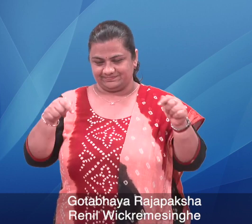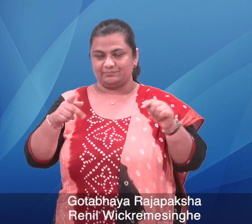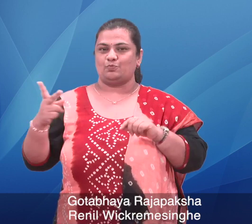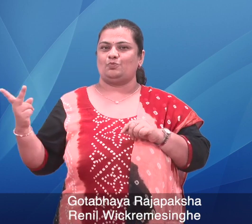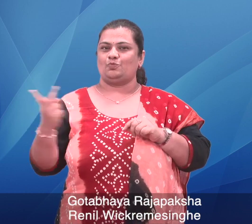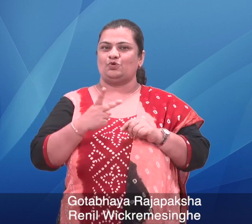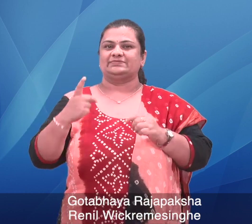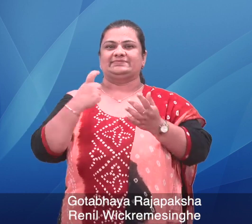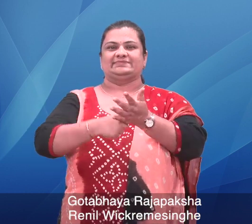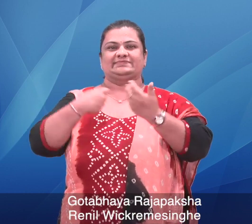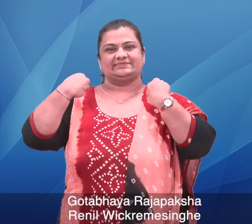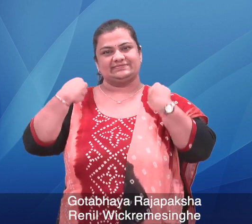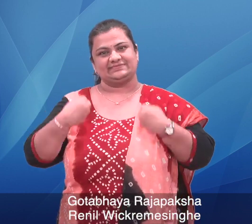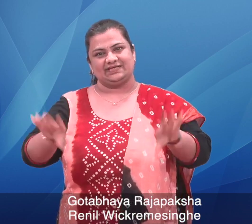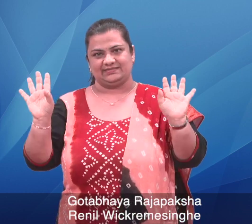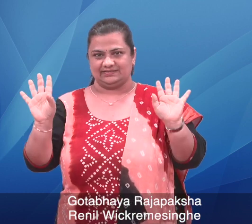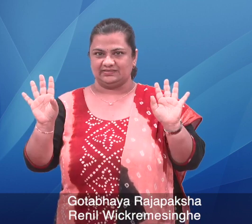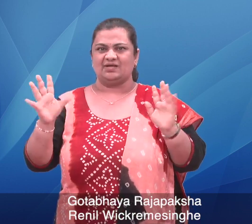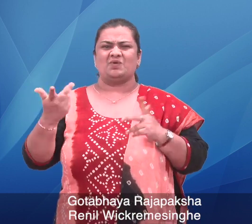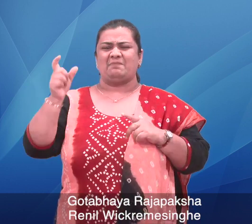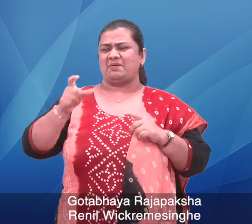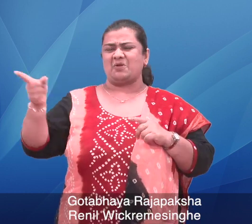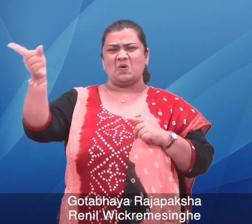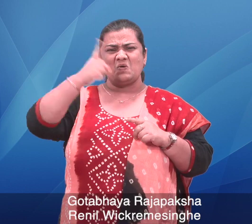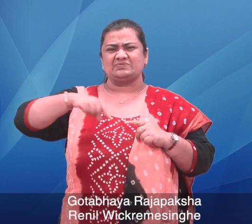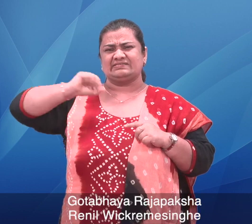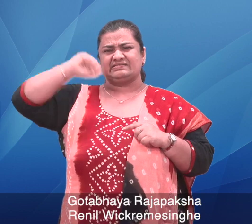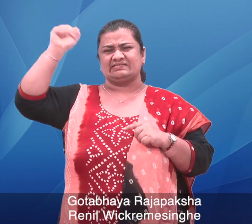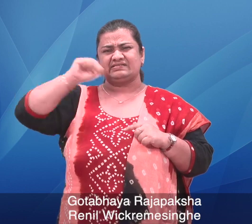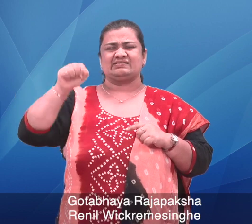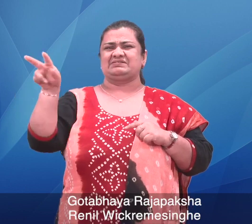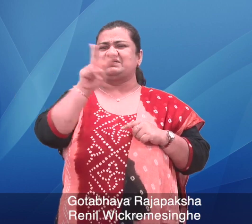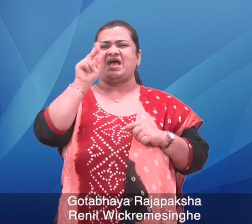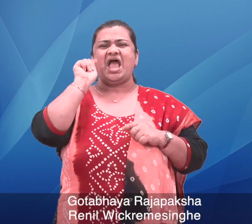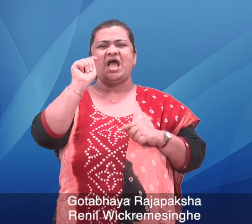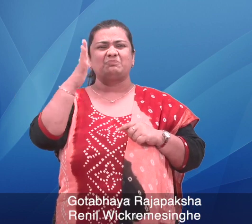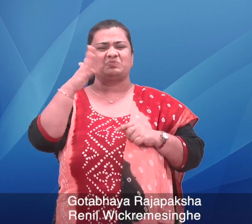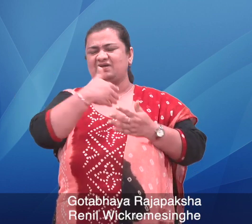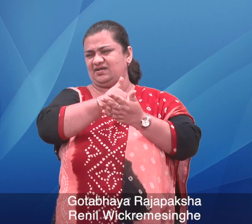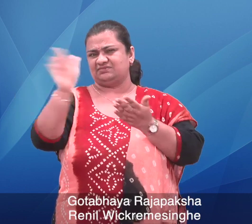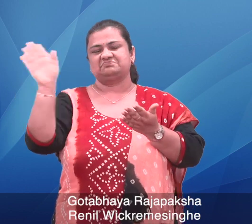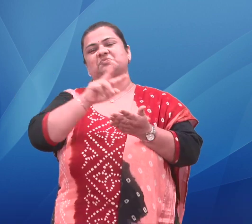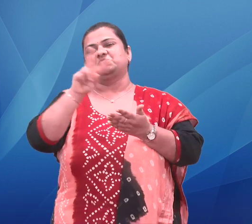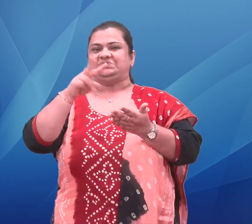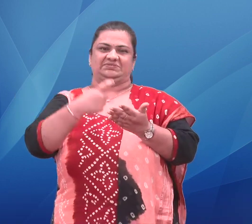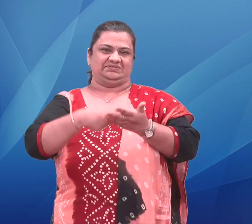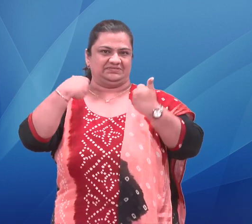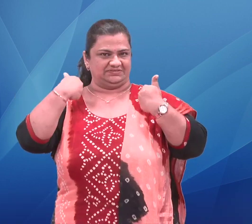protest. Sri Lankans are facing a serious economic crisis and they are lacking essentials such as food, fuel and